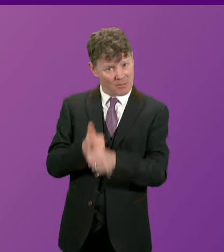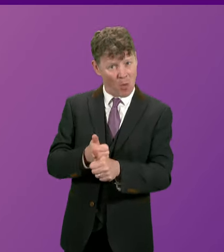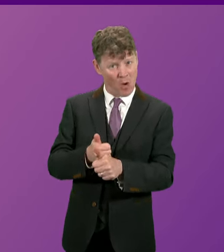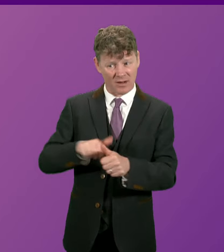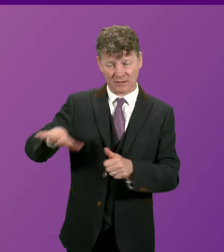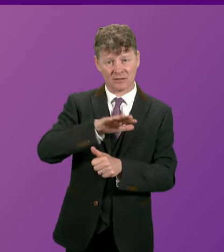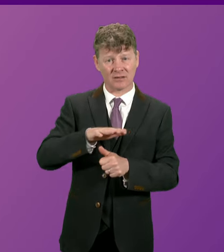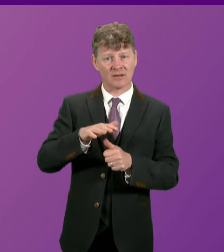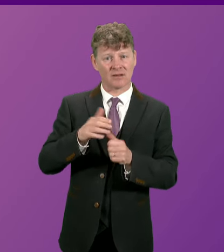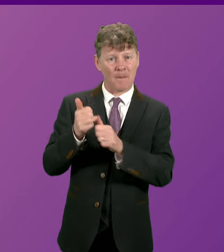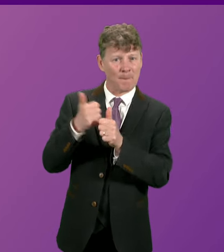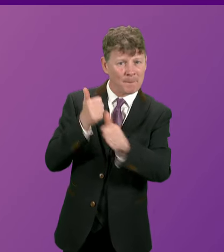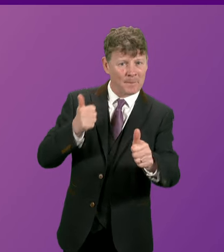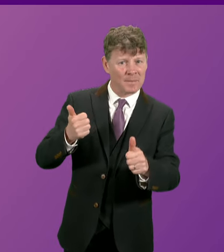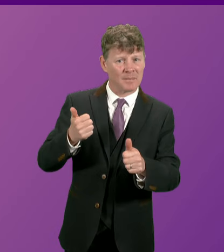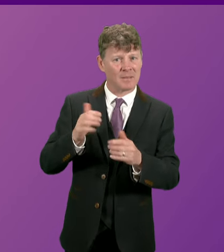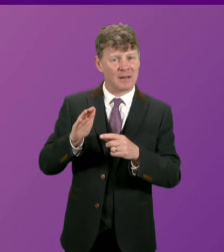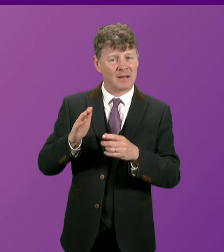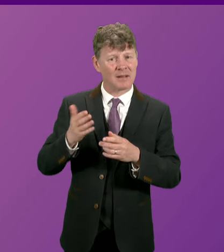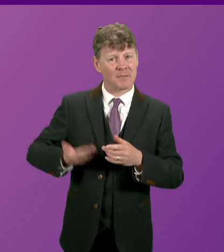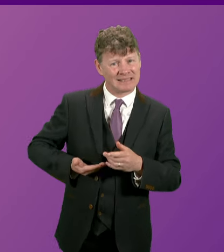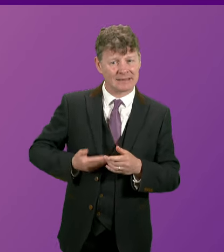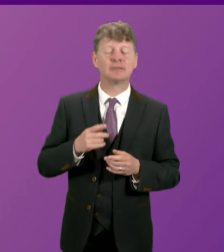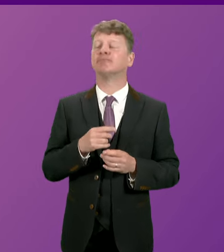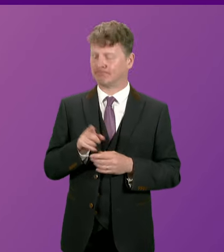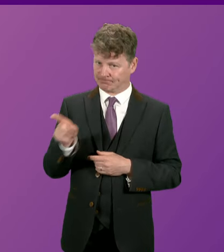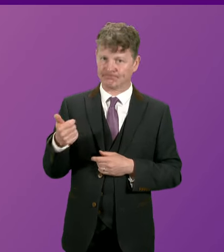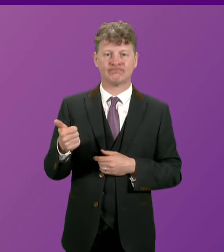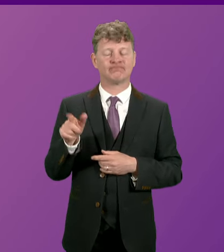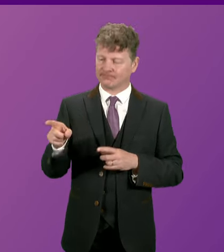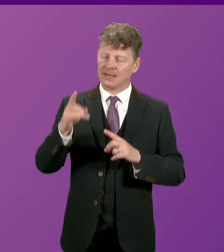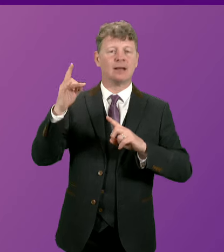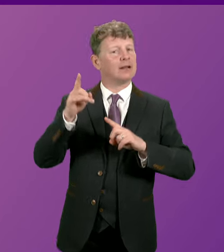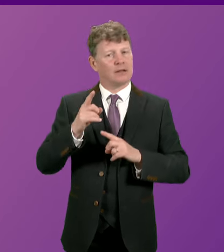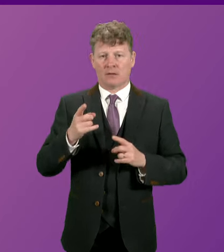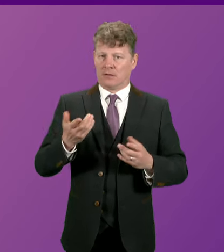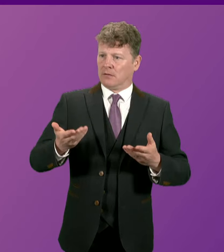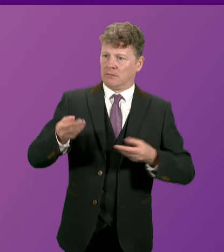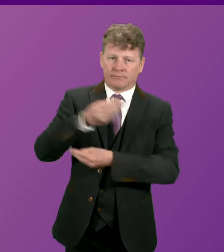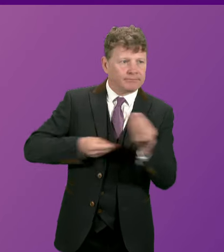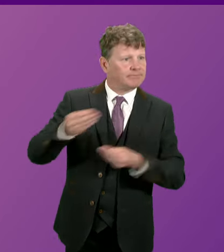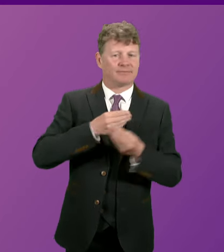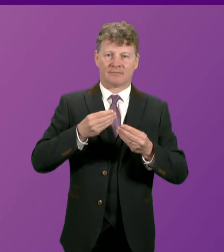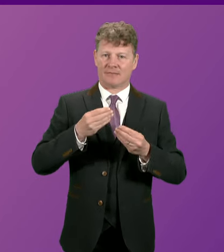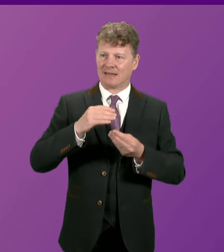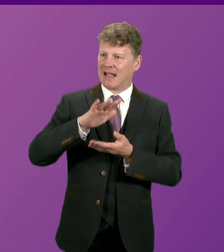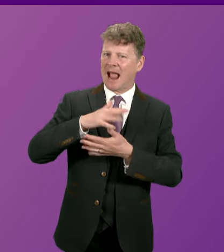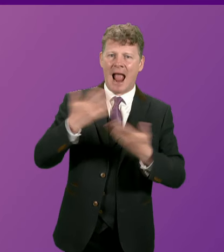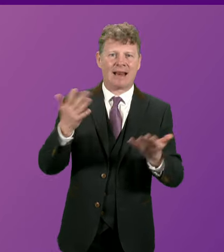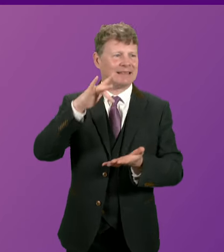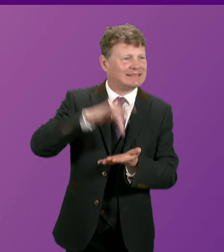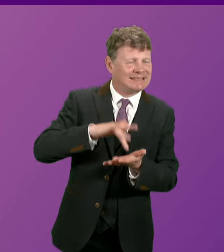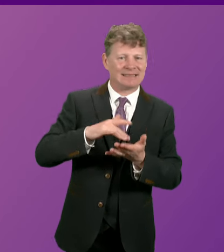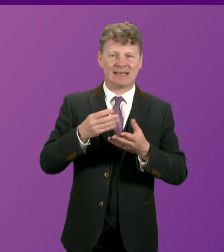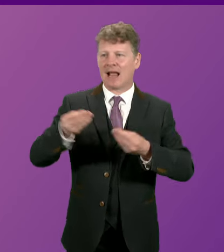Sir for an important question raising an important issue indeed retail is an essential component of a vibrant city centre economy and